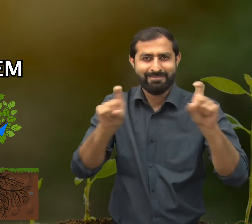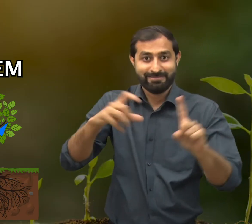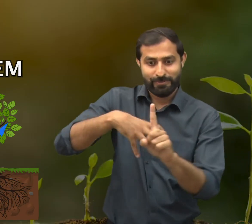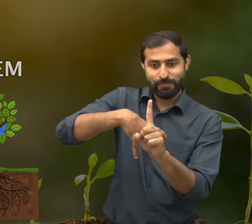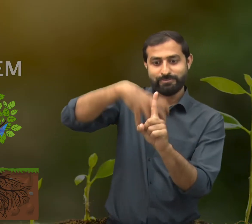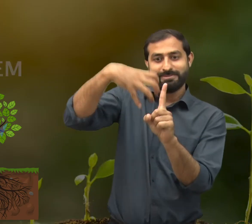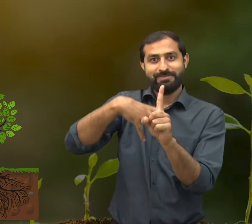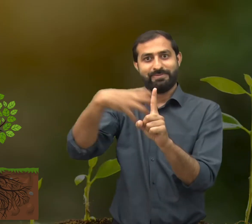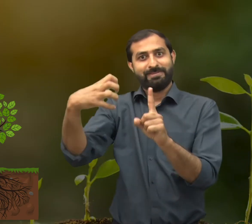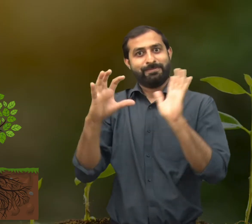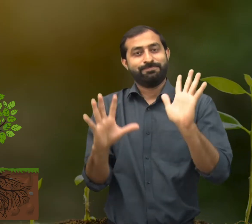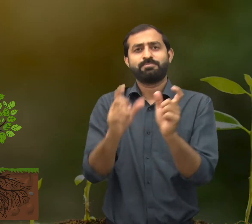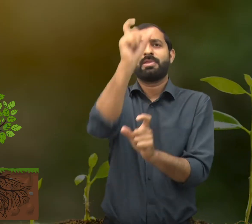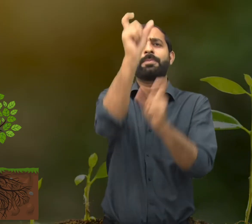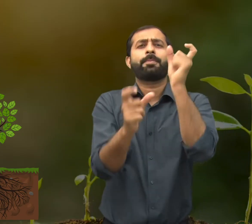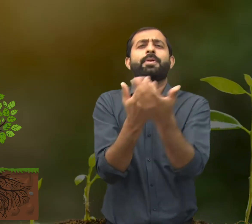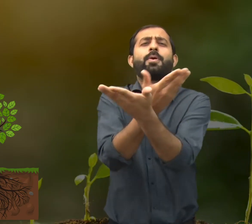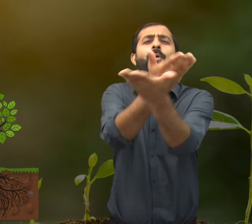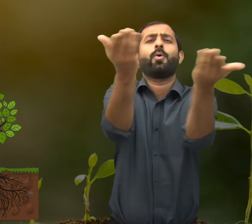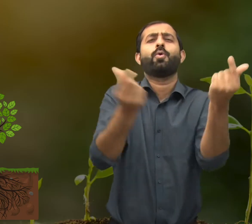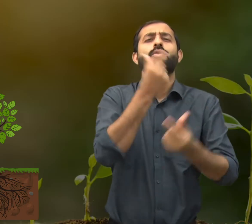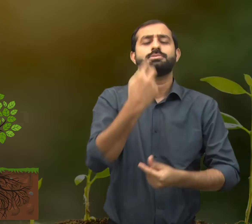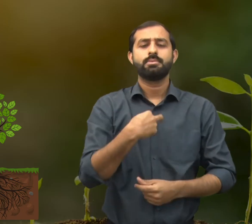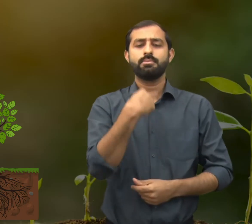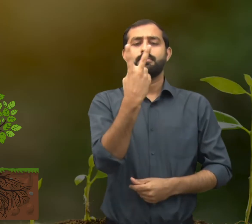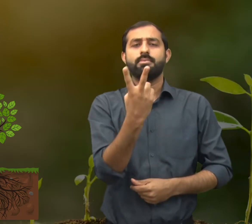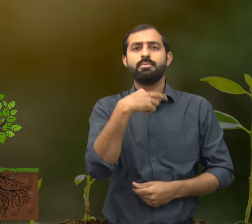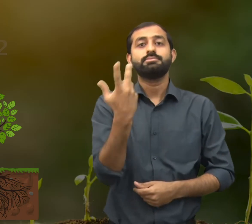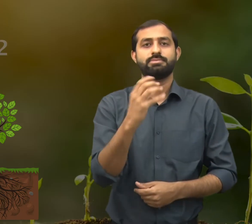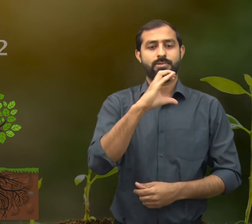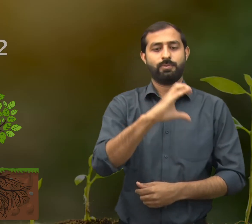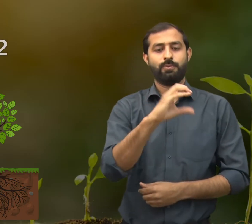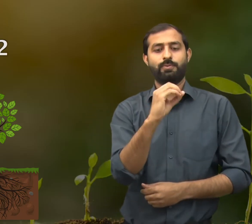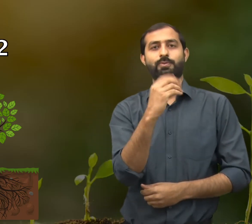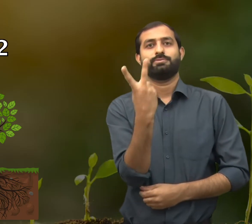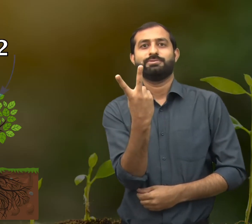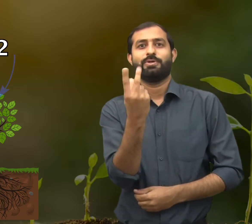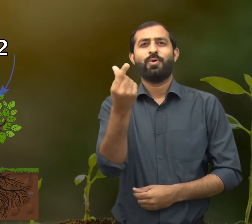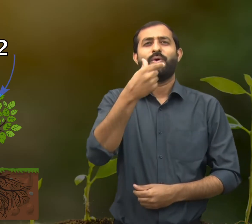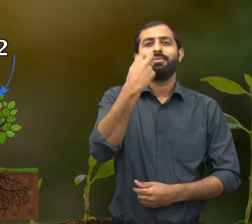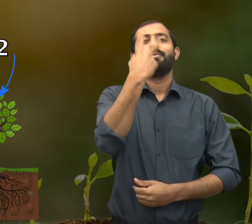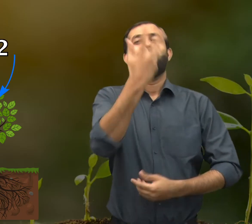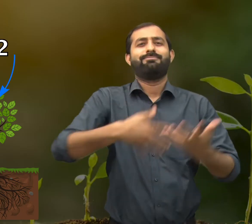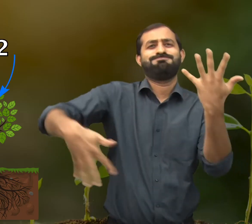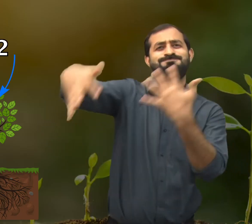Is it clear? During respiration, humans breathe out carbon dioxide